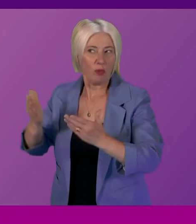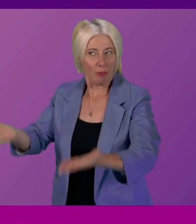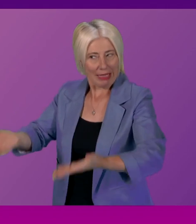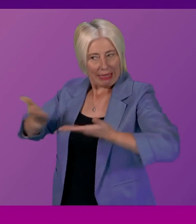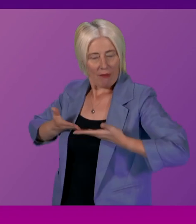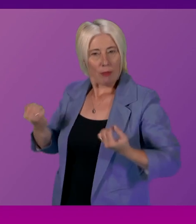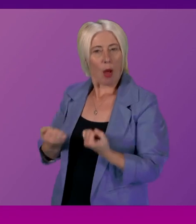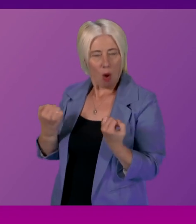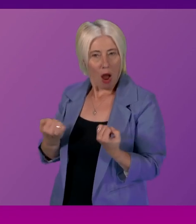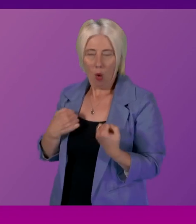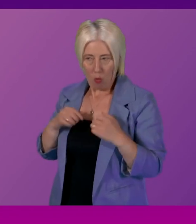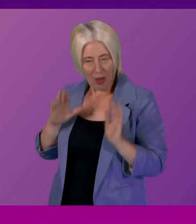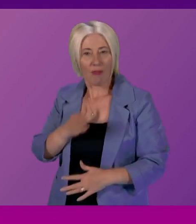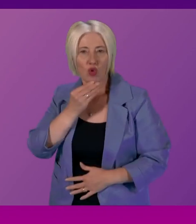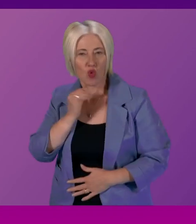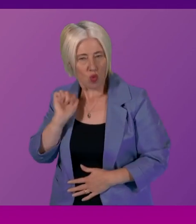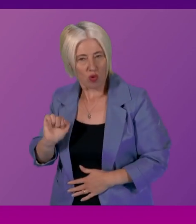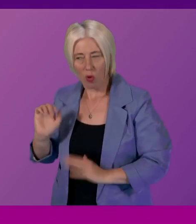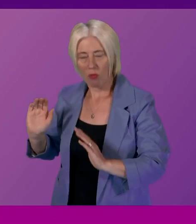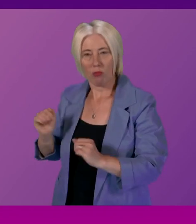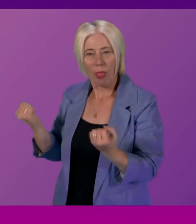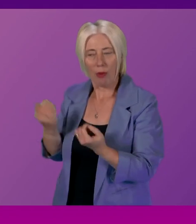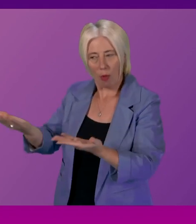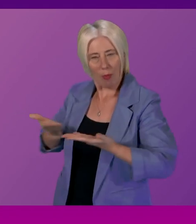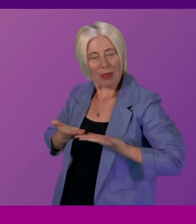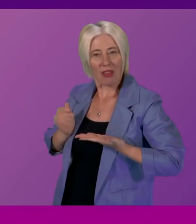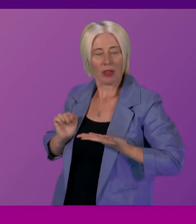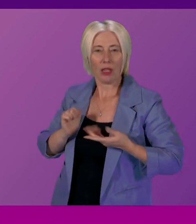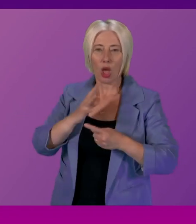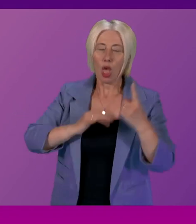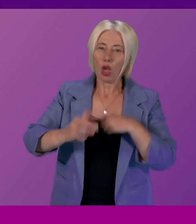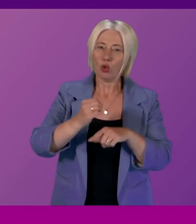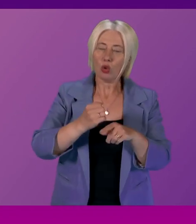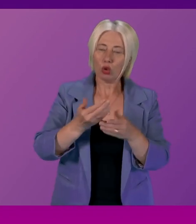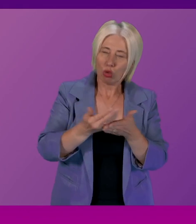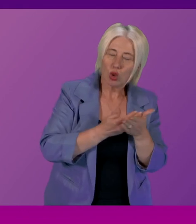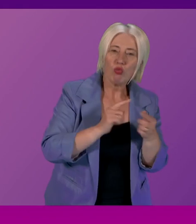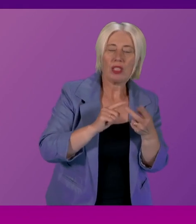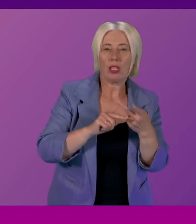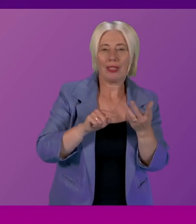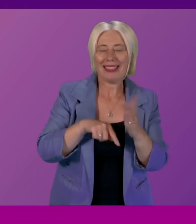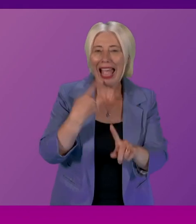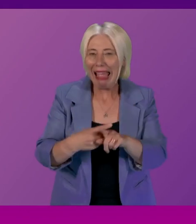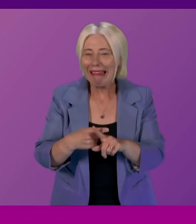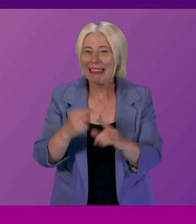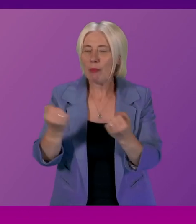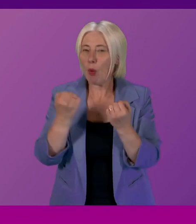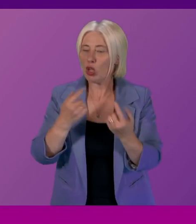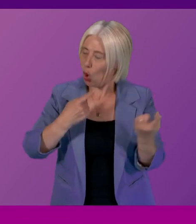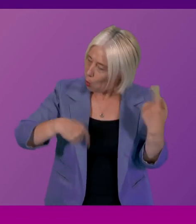have and hence why we've used those devolved powers social security powers taxation powers I believe to